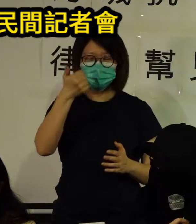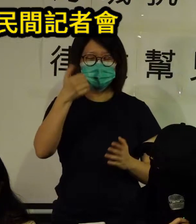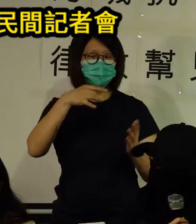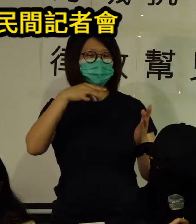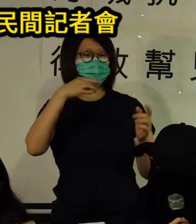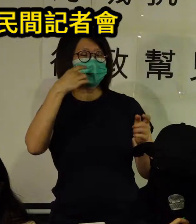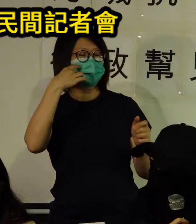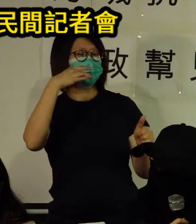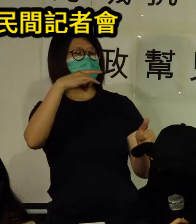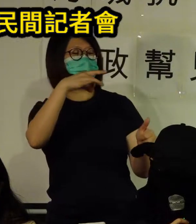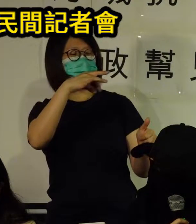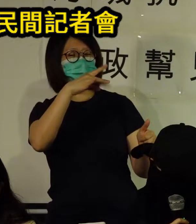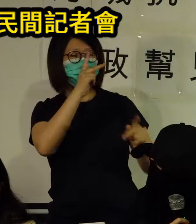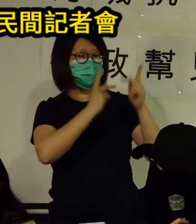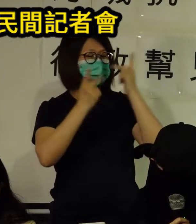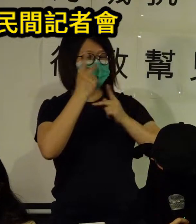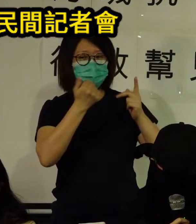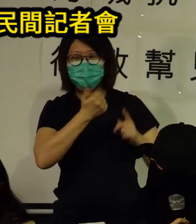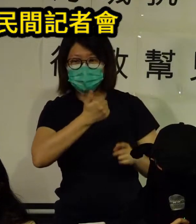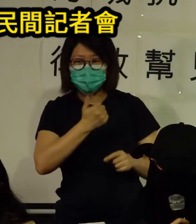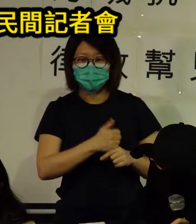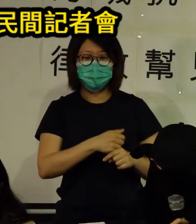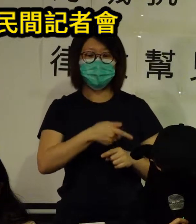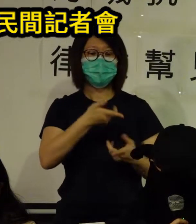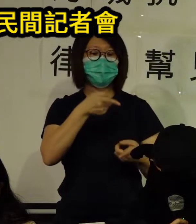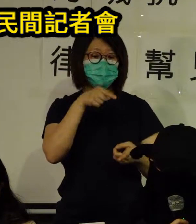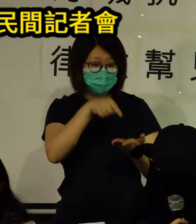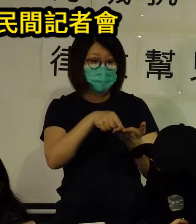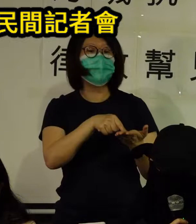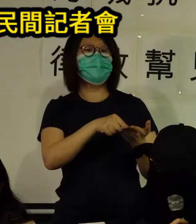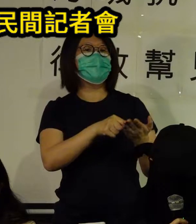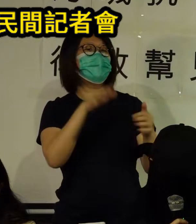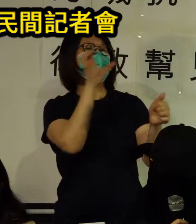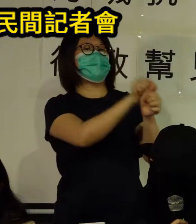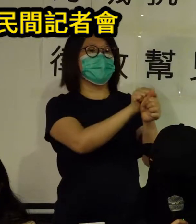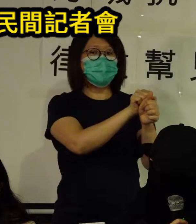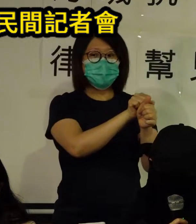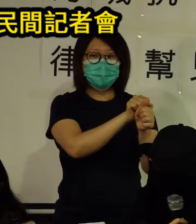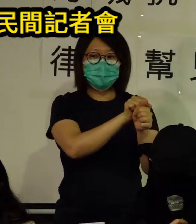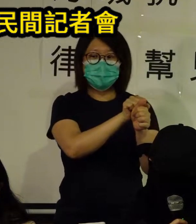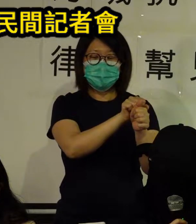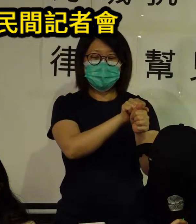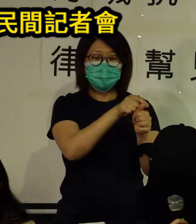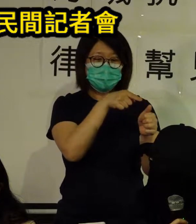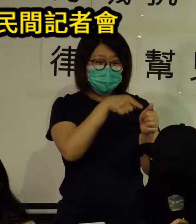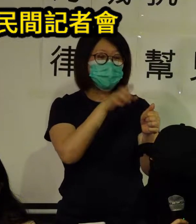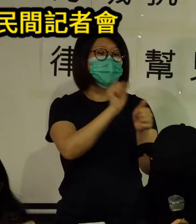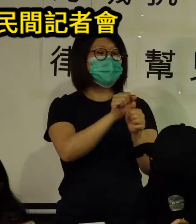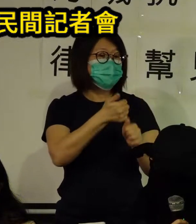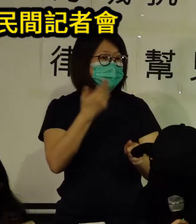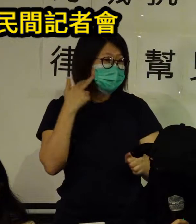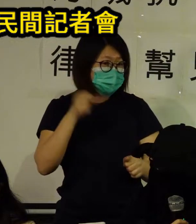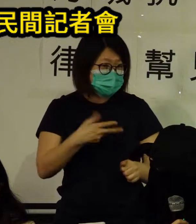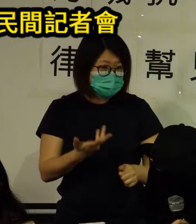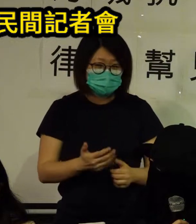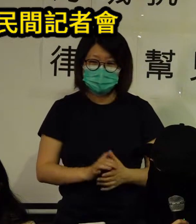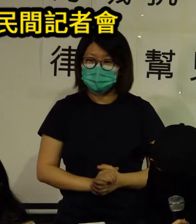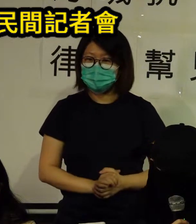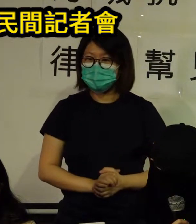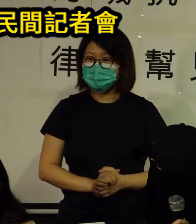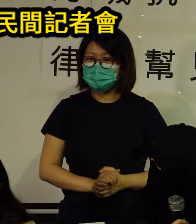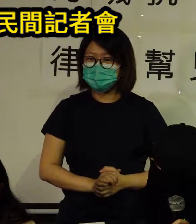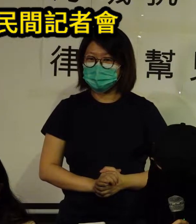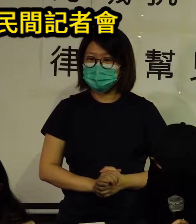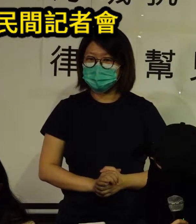peace does not necessarily involve any actual conduct or rioting acts such offenses have only become a means